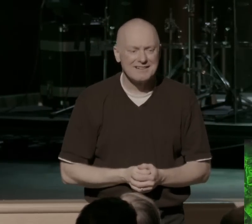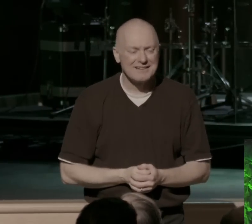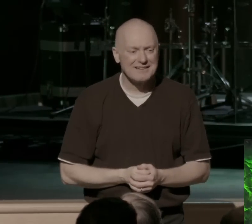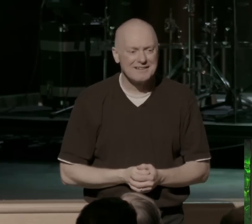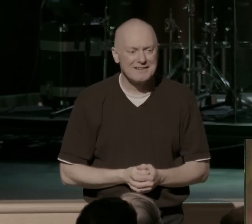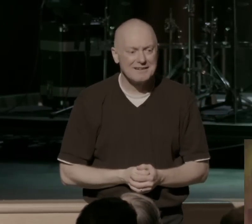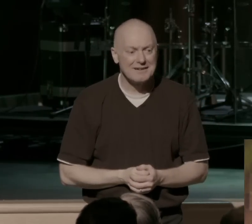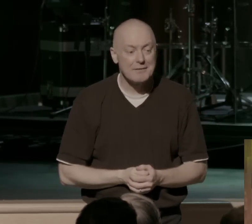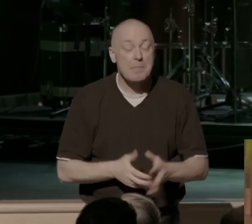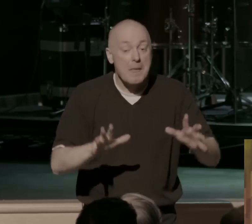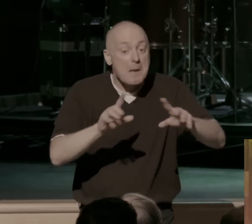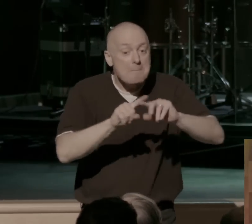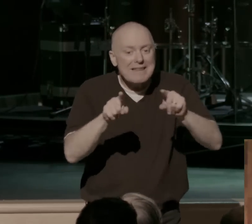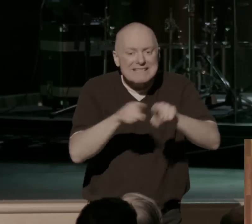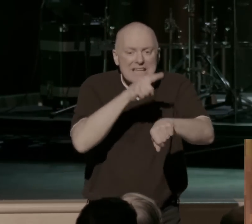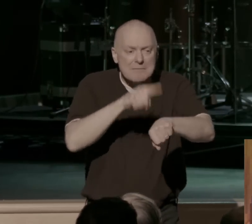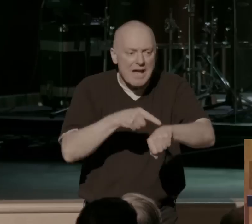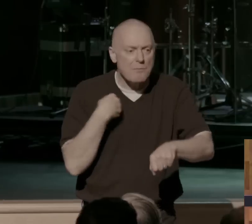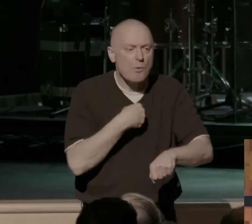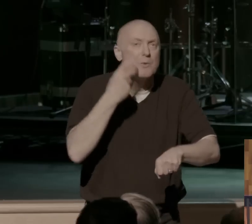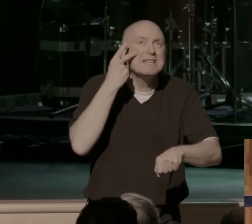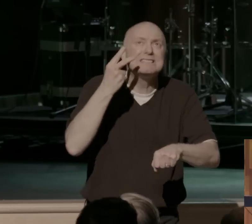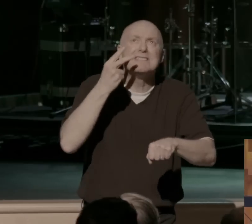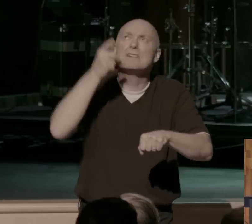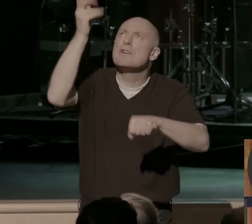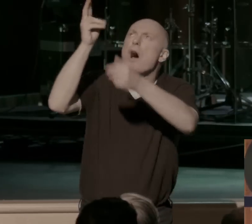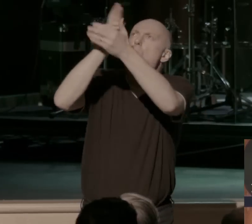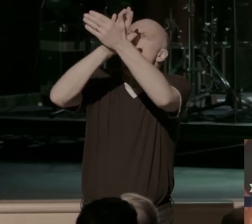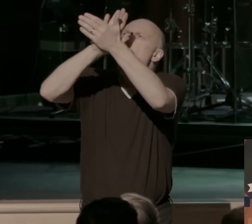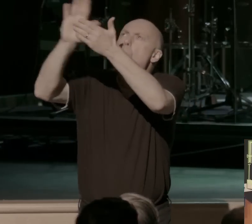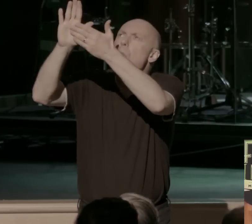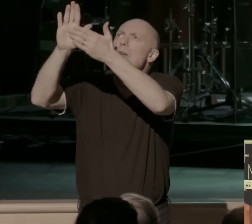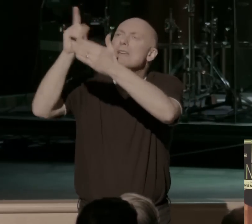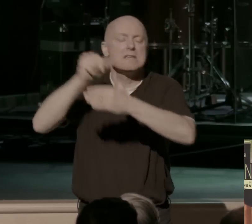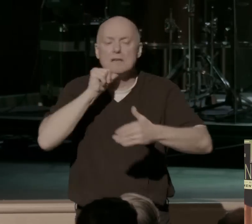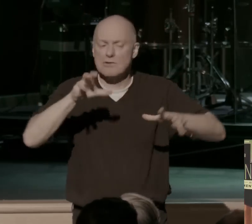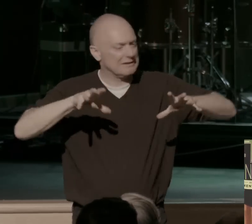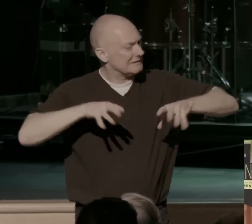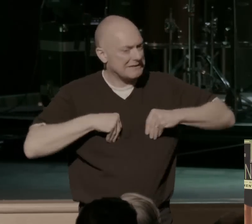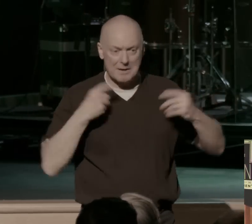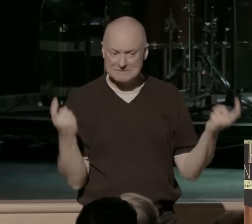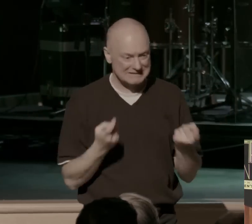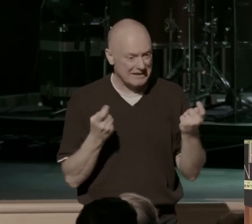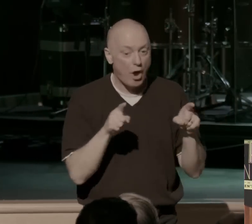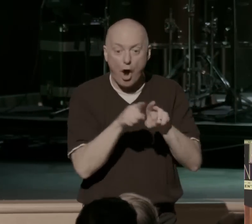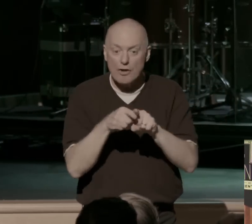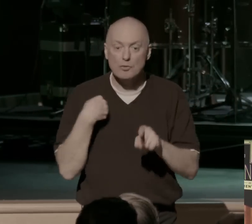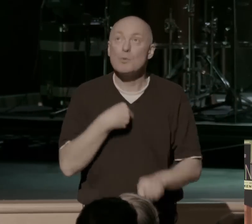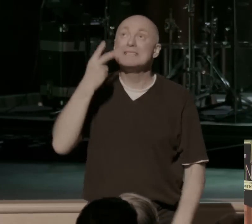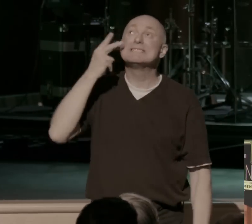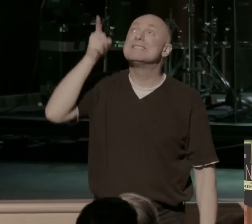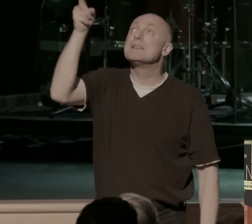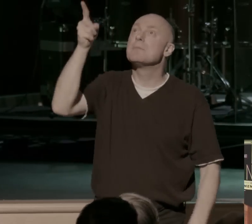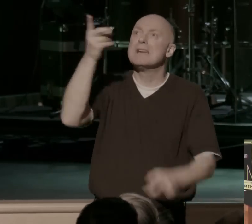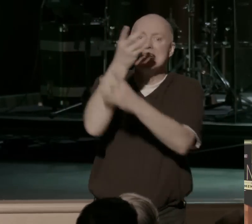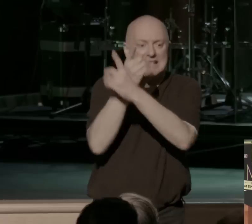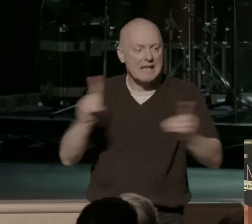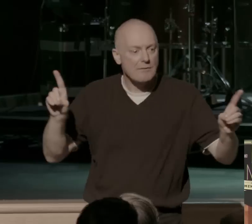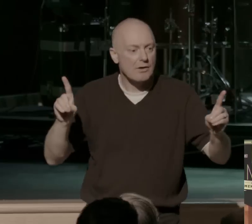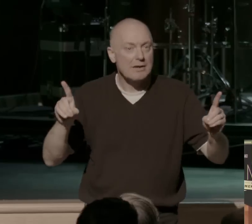But at the same time we see this holiness of God, that he will not tolerate sin, we also see him as the deliverer, as the one who brings freedom, as